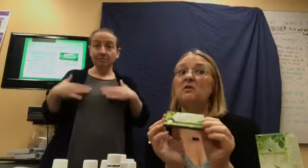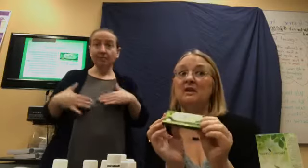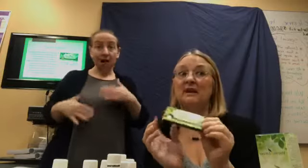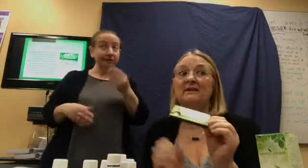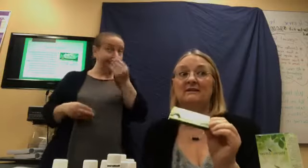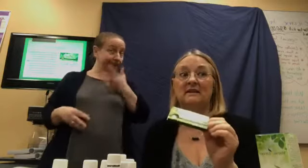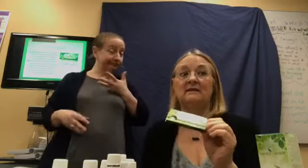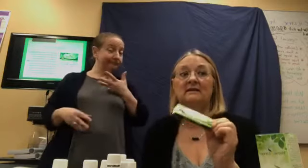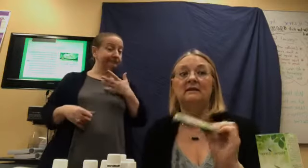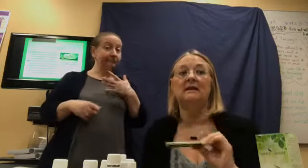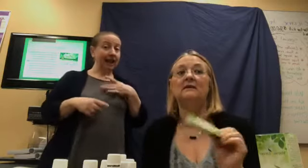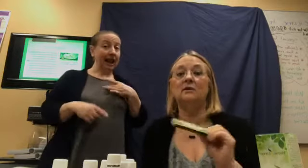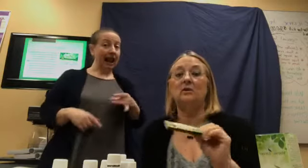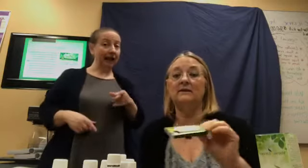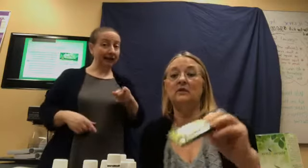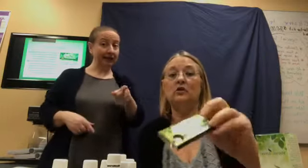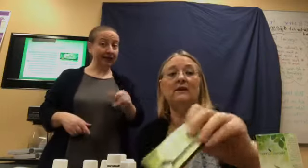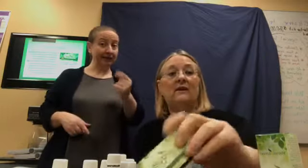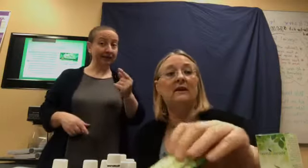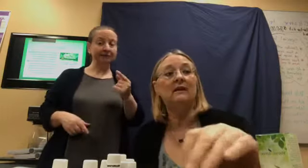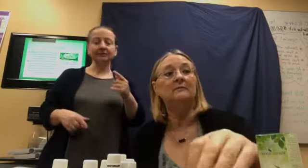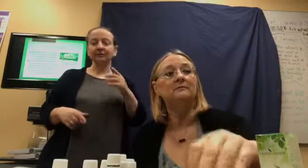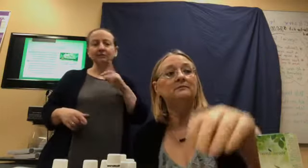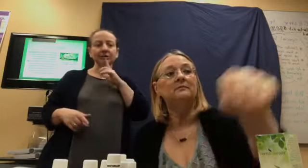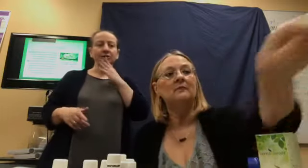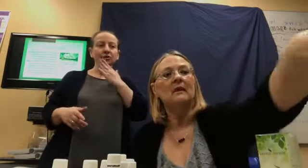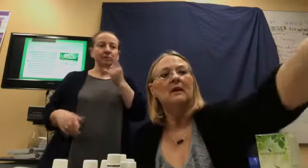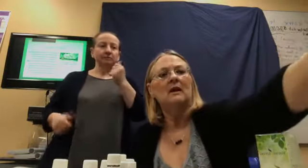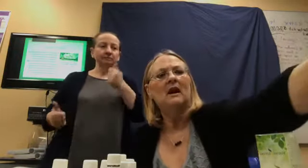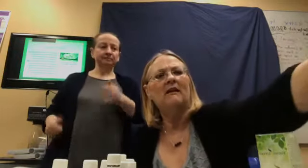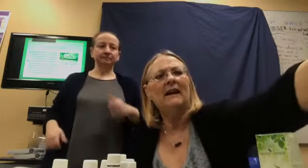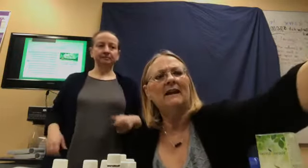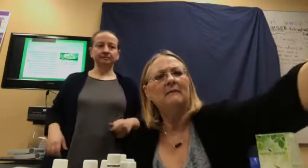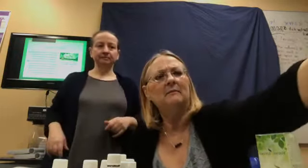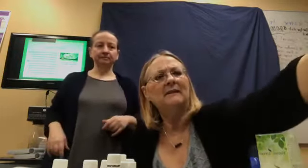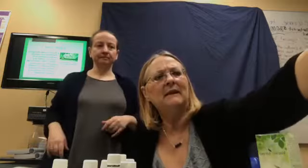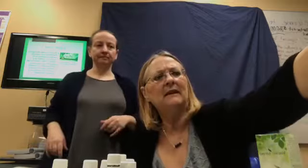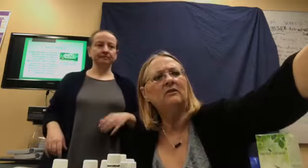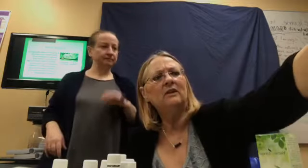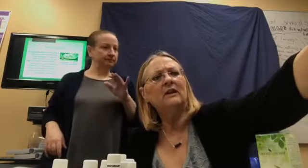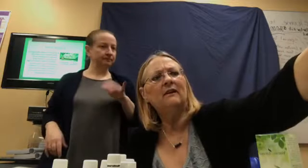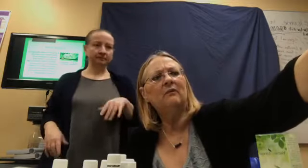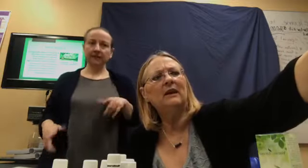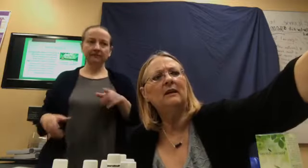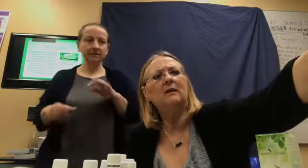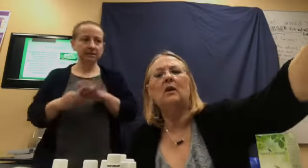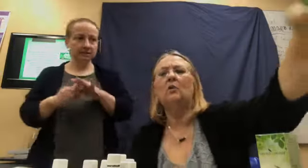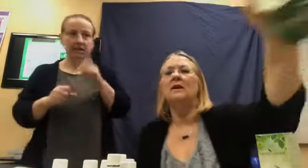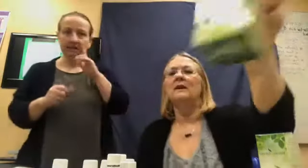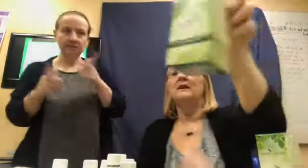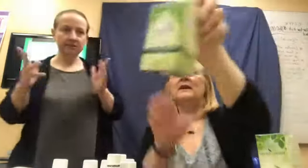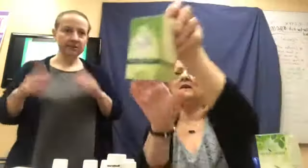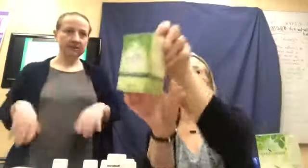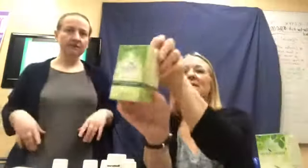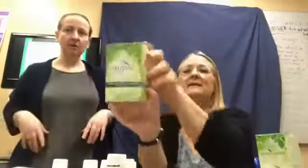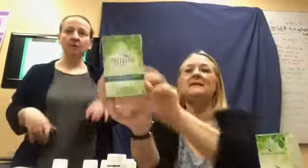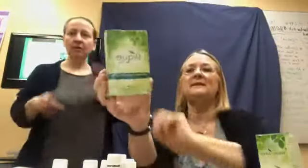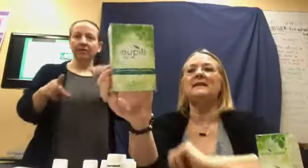it likes this. So, it's a good thing. Alright, Miss Andrea, have we That was the I think we Oh, here's the tea